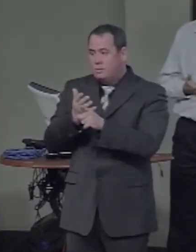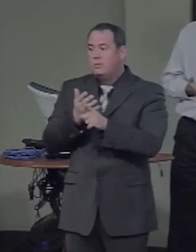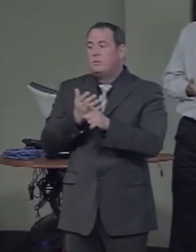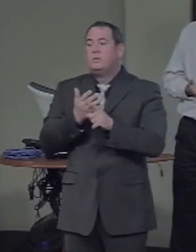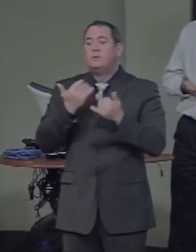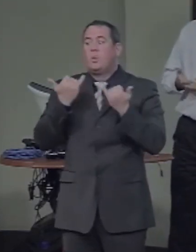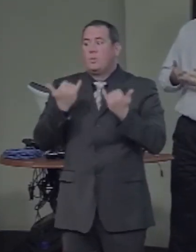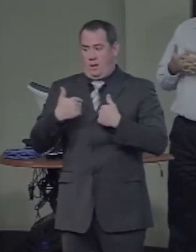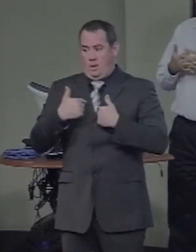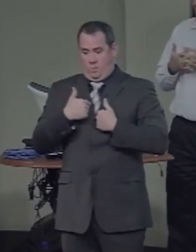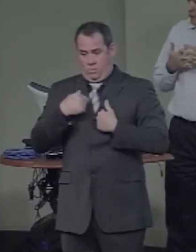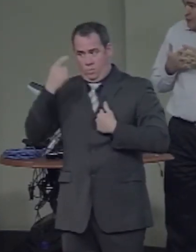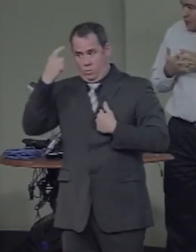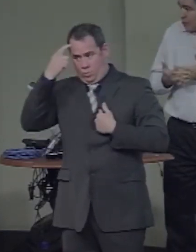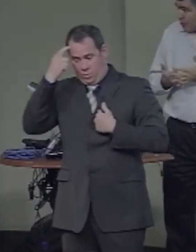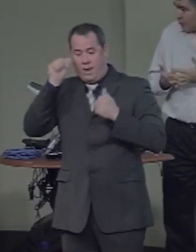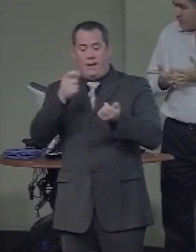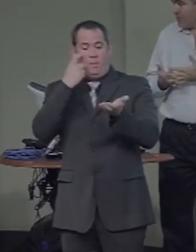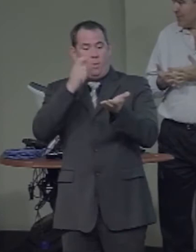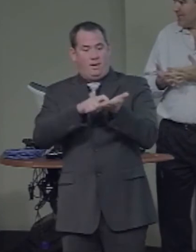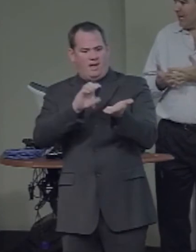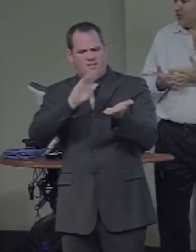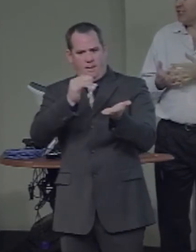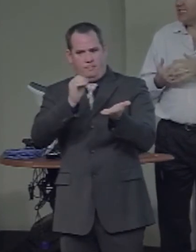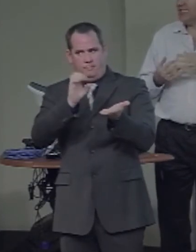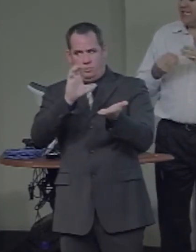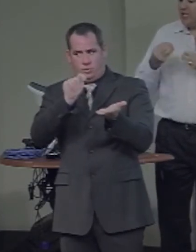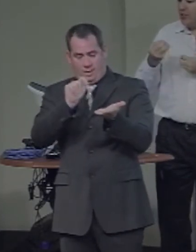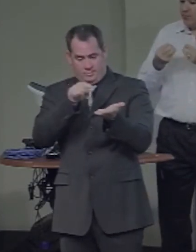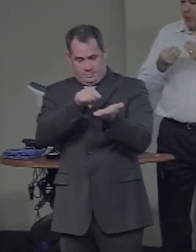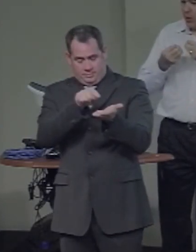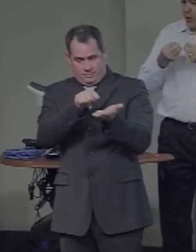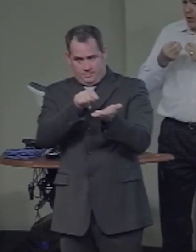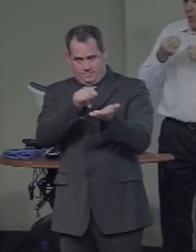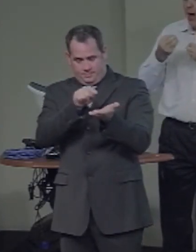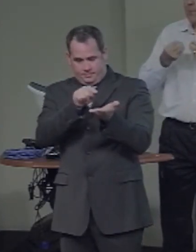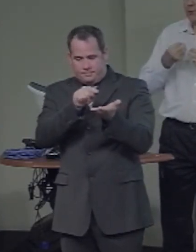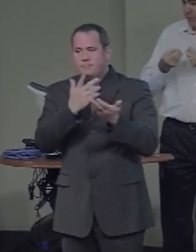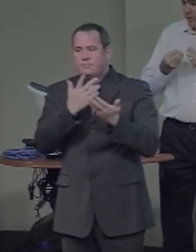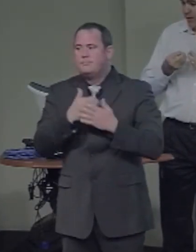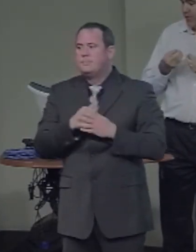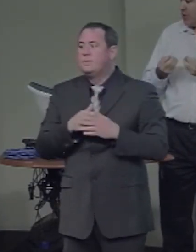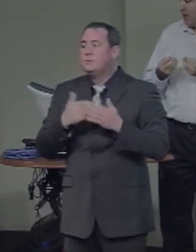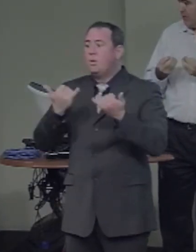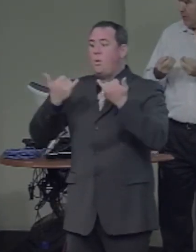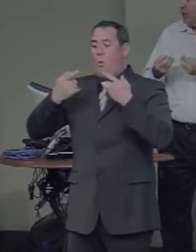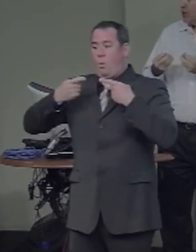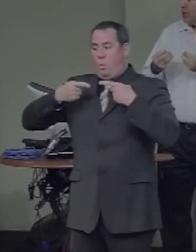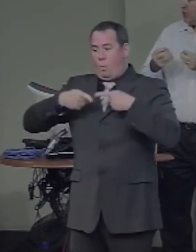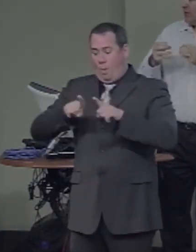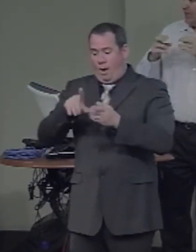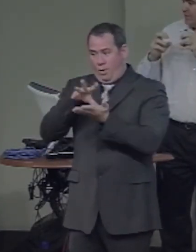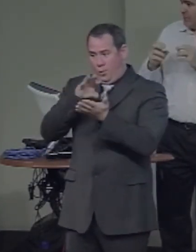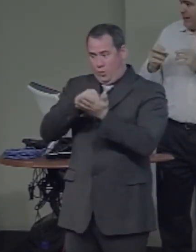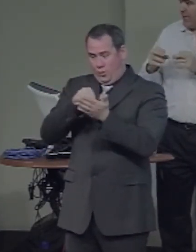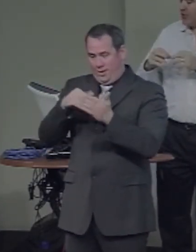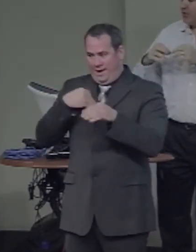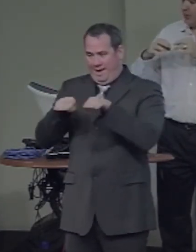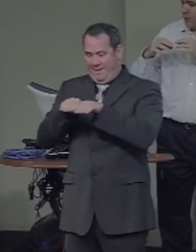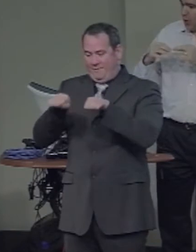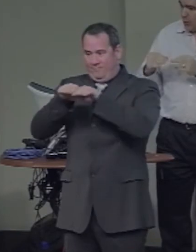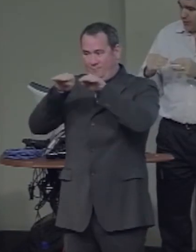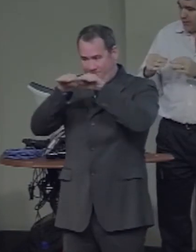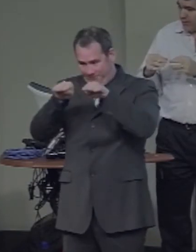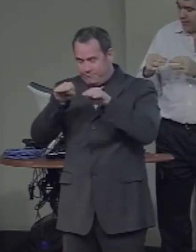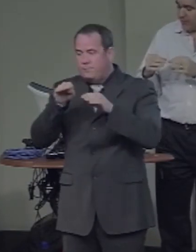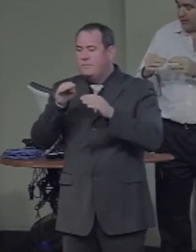system, certain representations need to cooperate with each other. Certainly the information